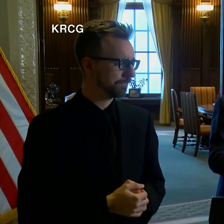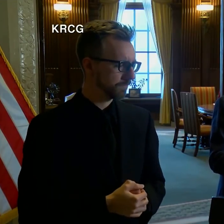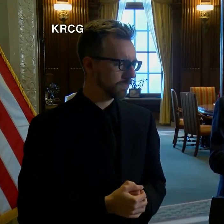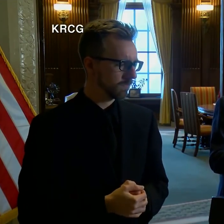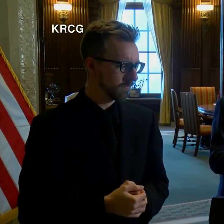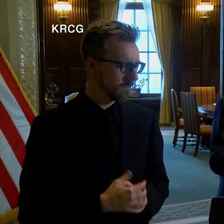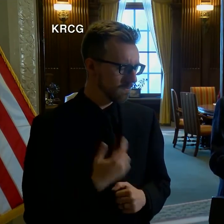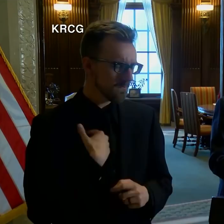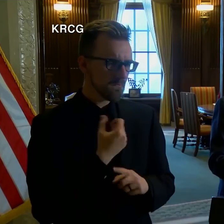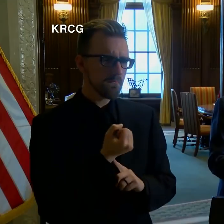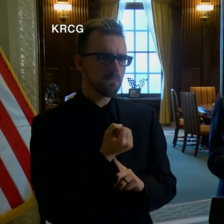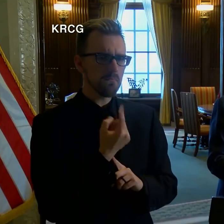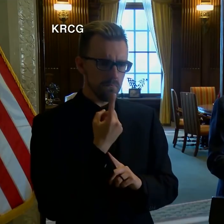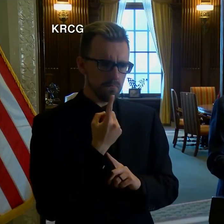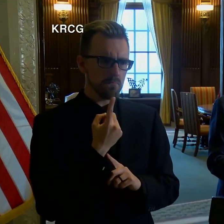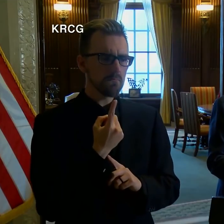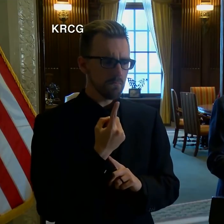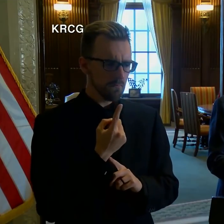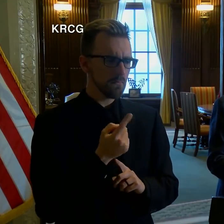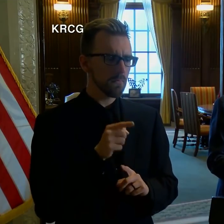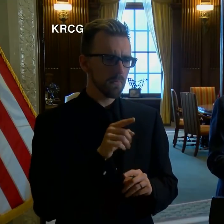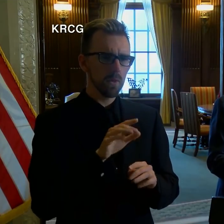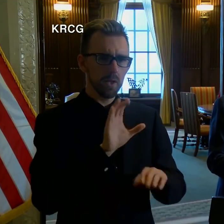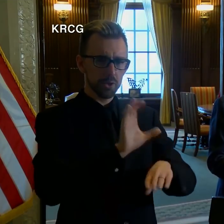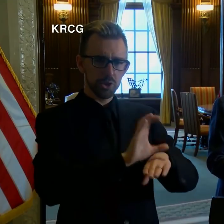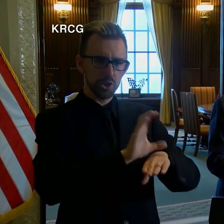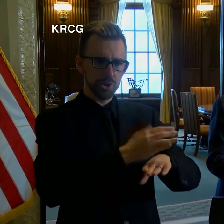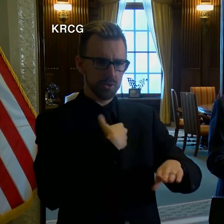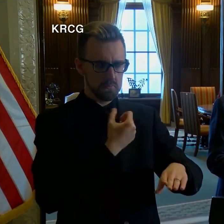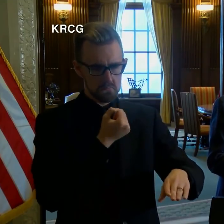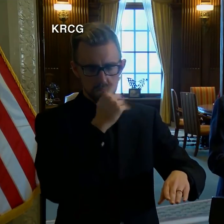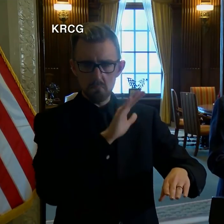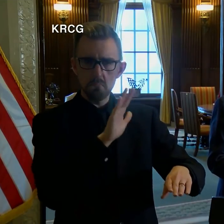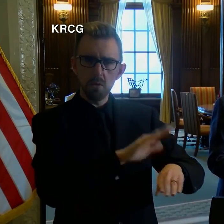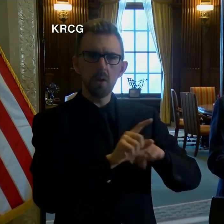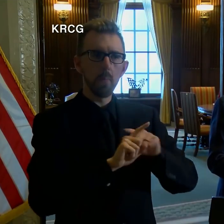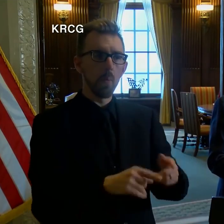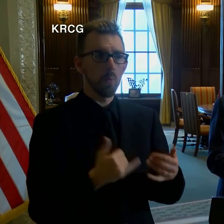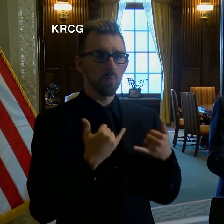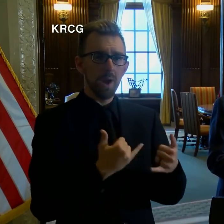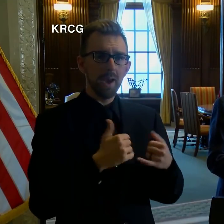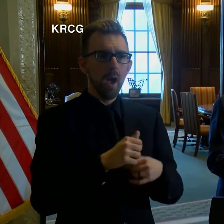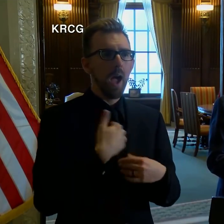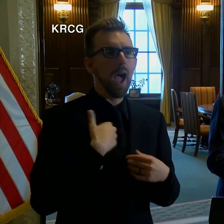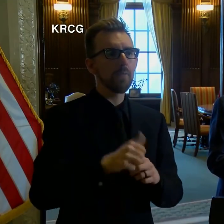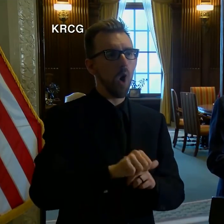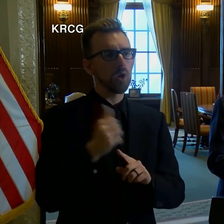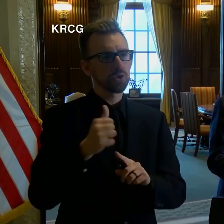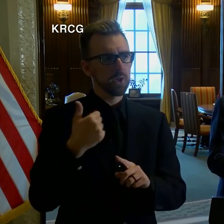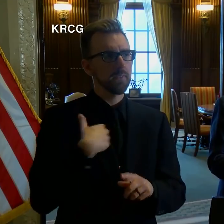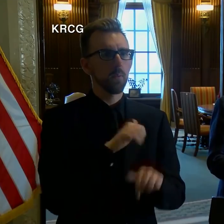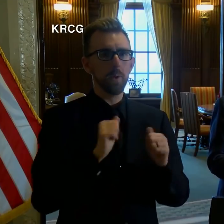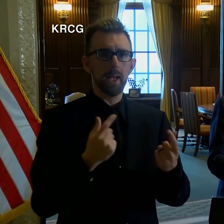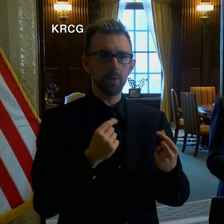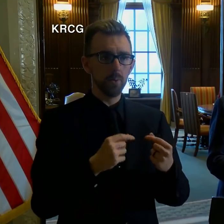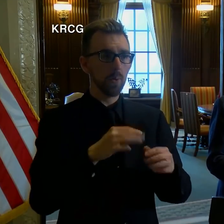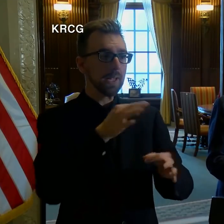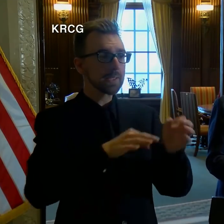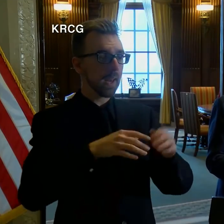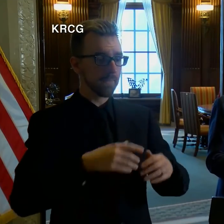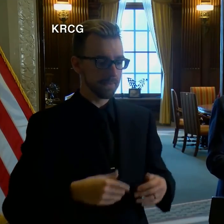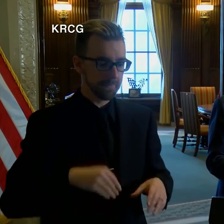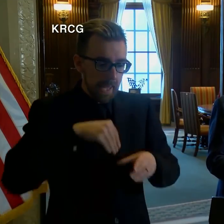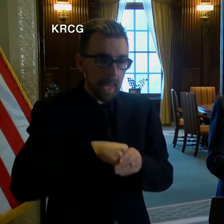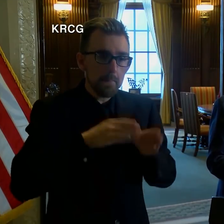the whole idea of the church. I get that. But right now, there's other alternatives we can do to go in church on Sundays.